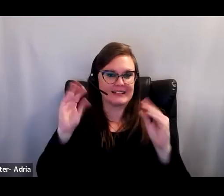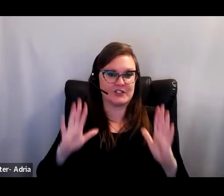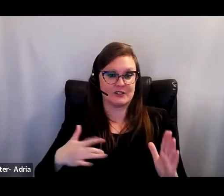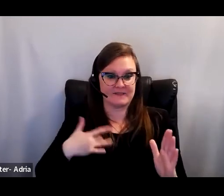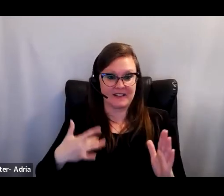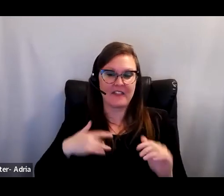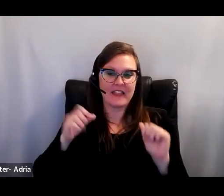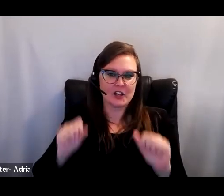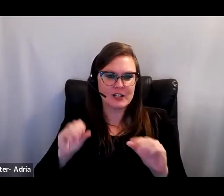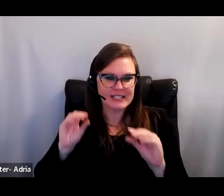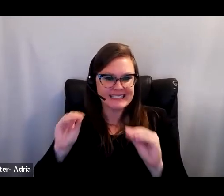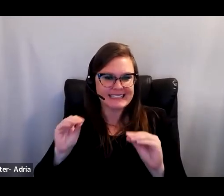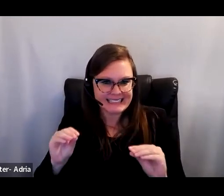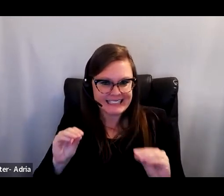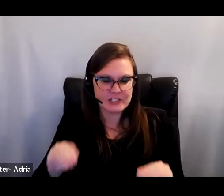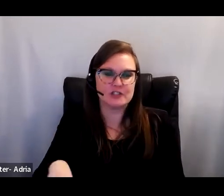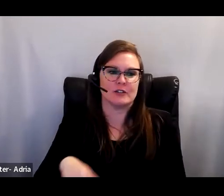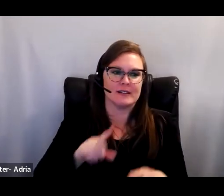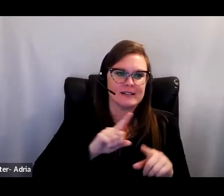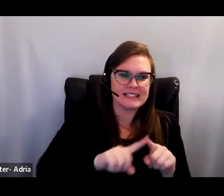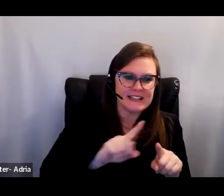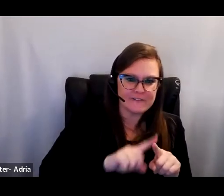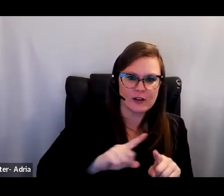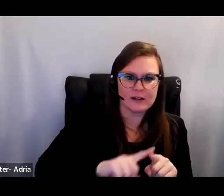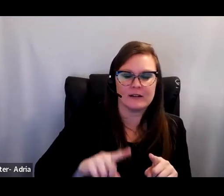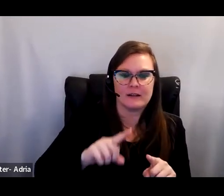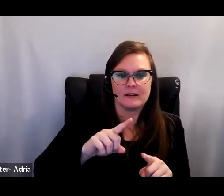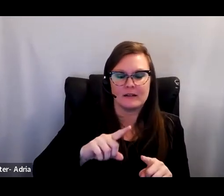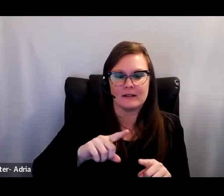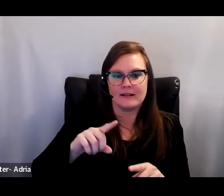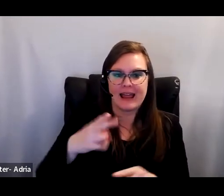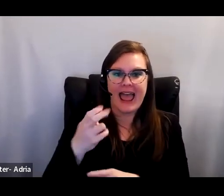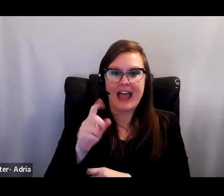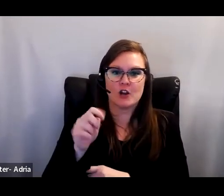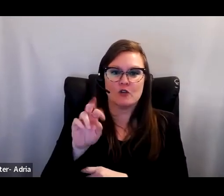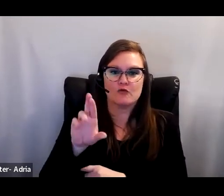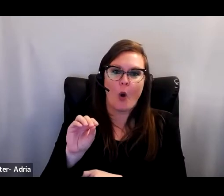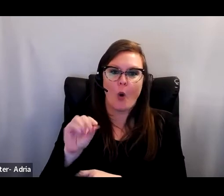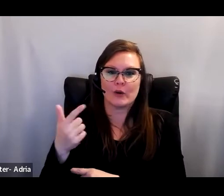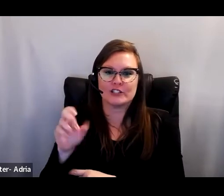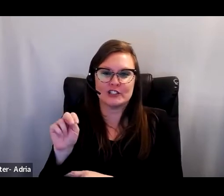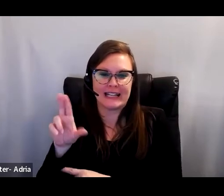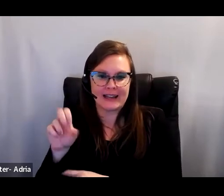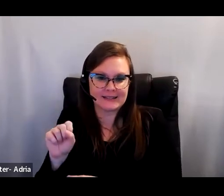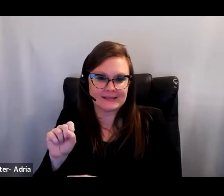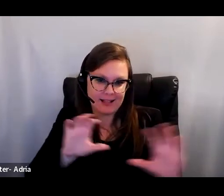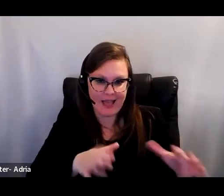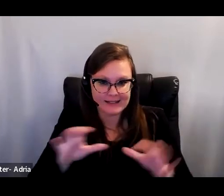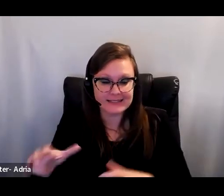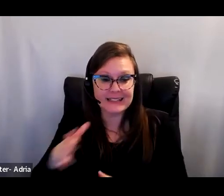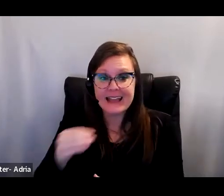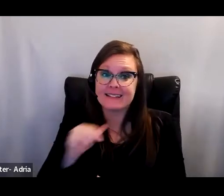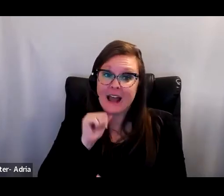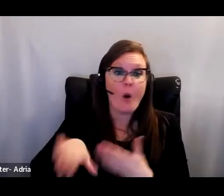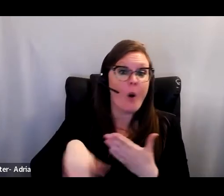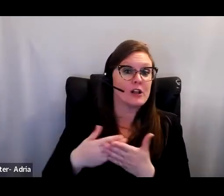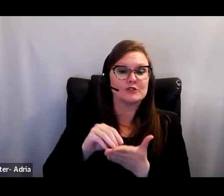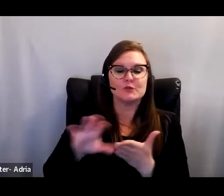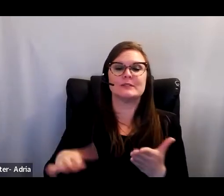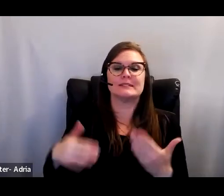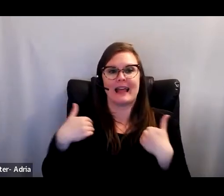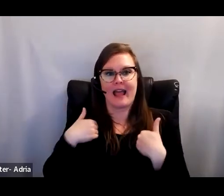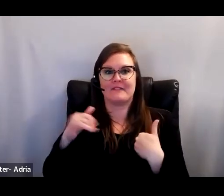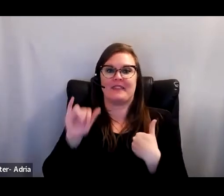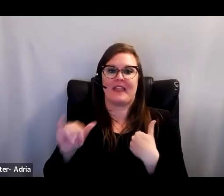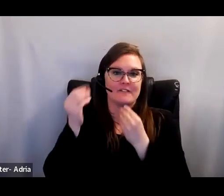heterogeneously grouped classes, and some also felt that not all students had the raw material to be successful in honors and